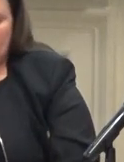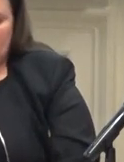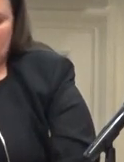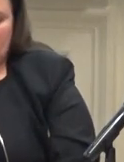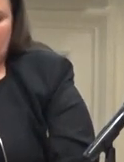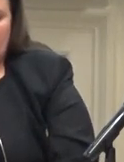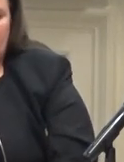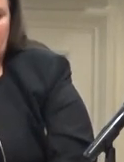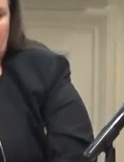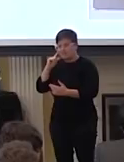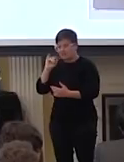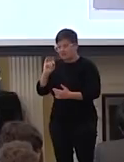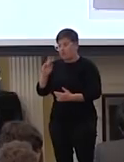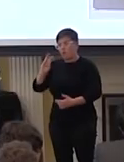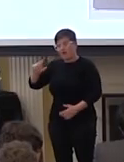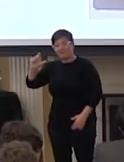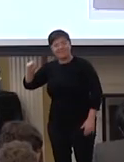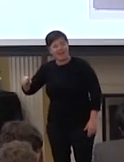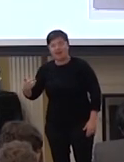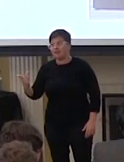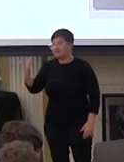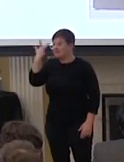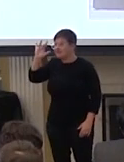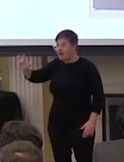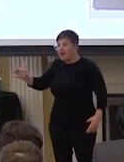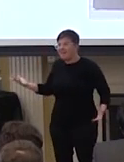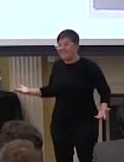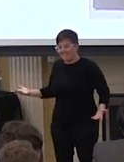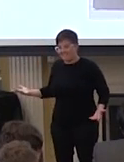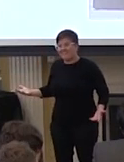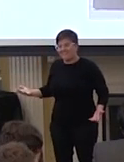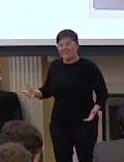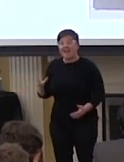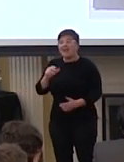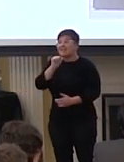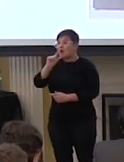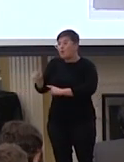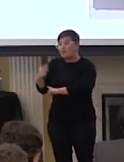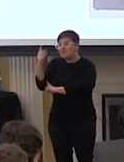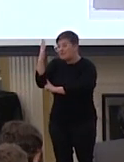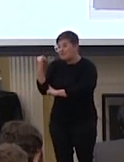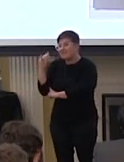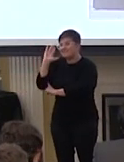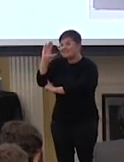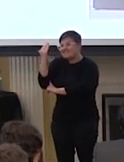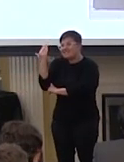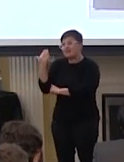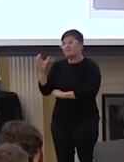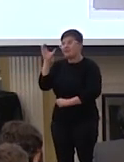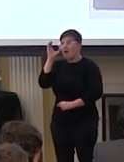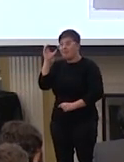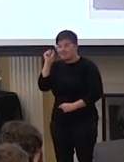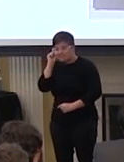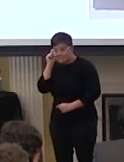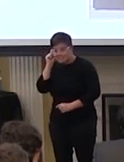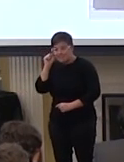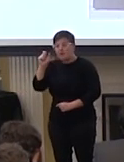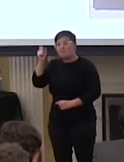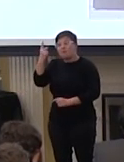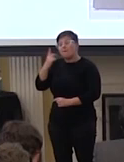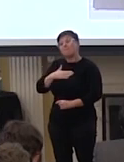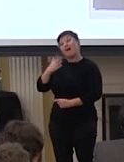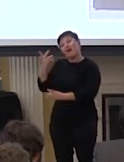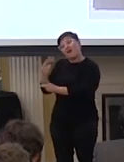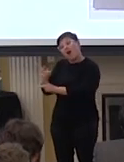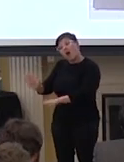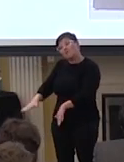all I could think was, well, yeah, duh. And not just because it seems so common sense, but because of my